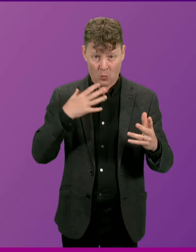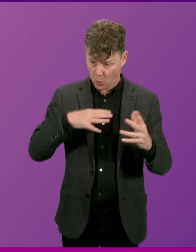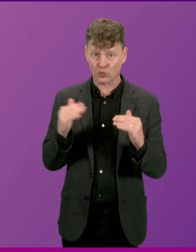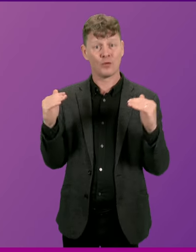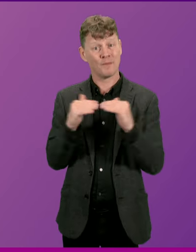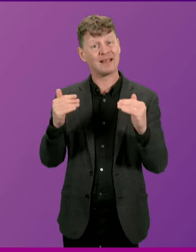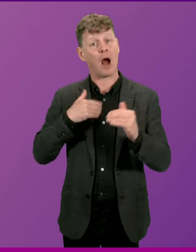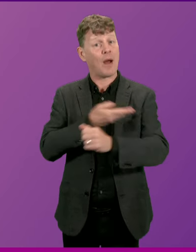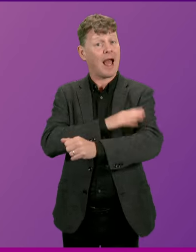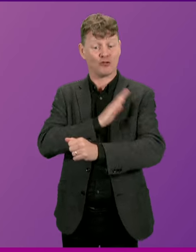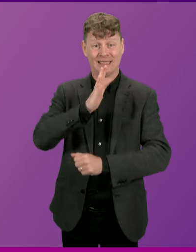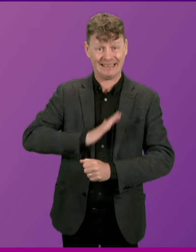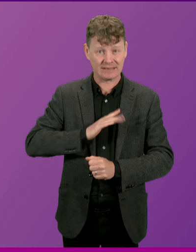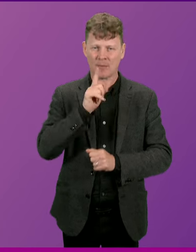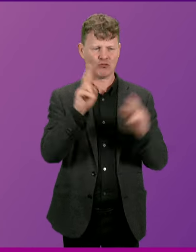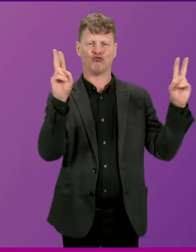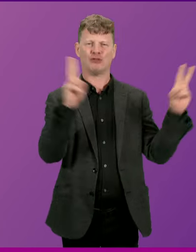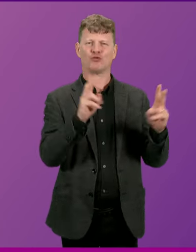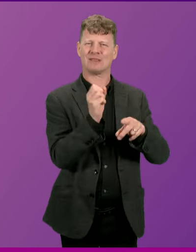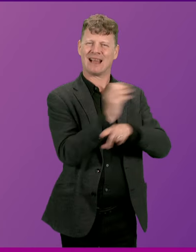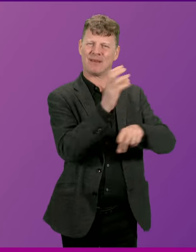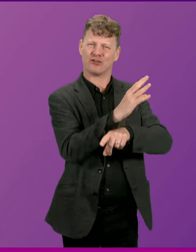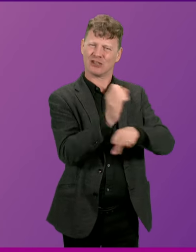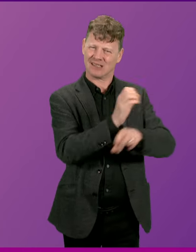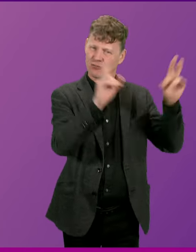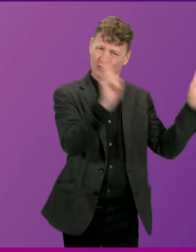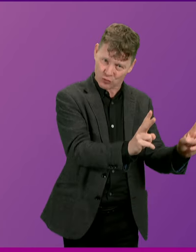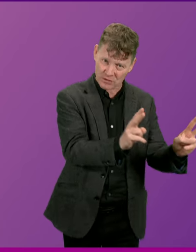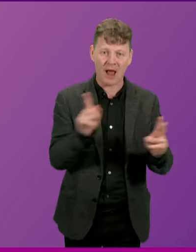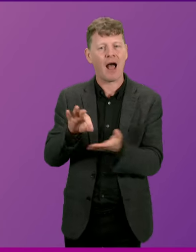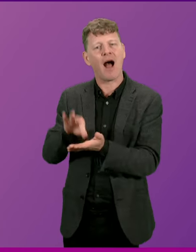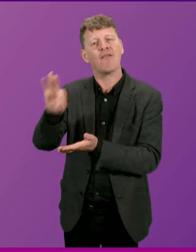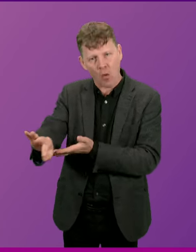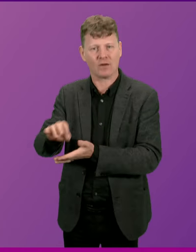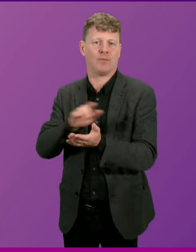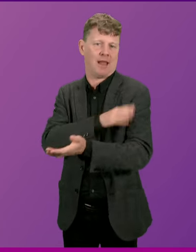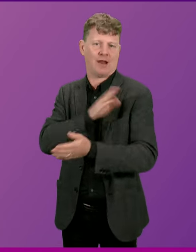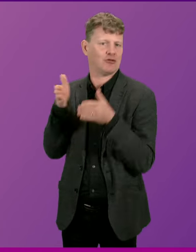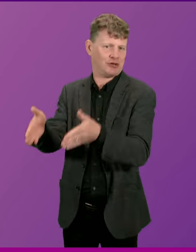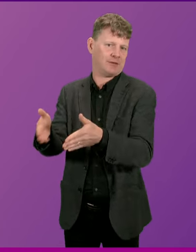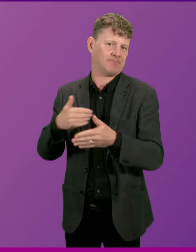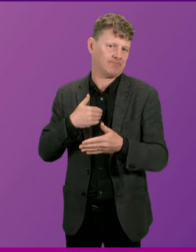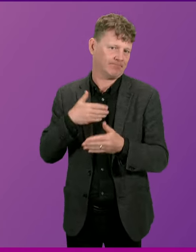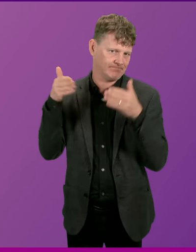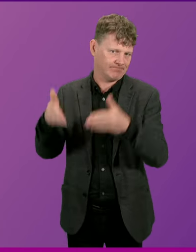needs, reducing emissions and ultimately delivering affordable energy. Douglas Ross.